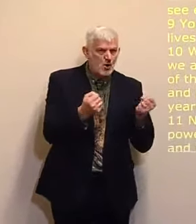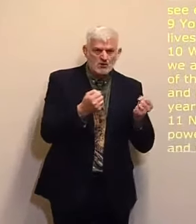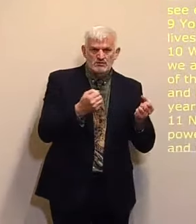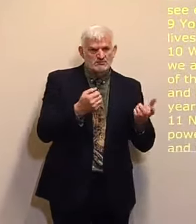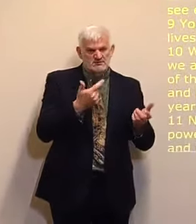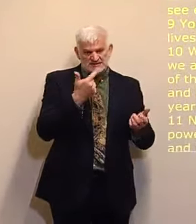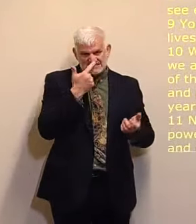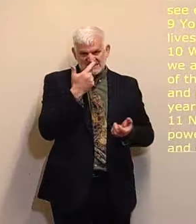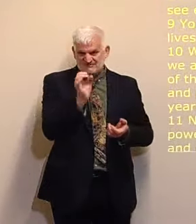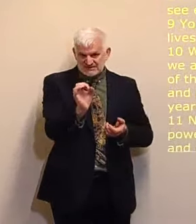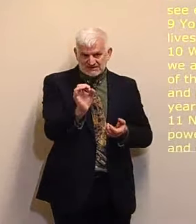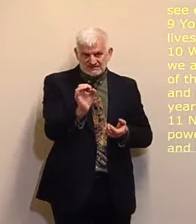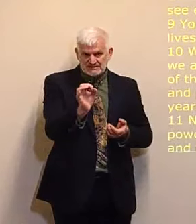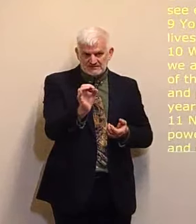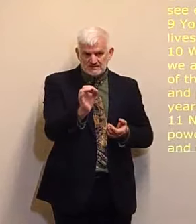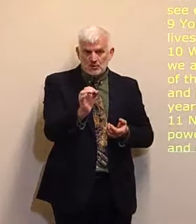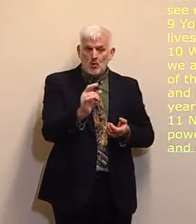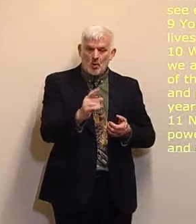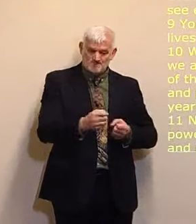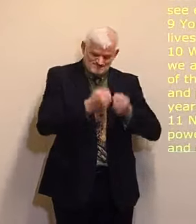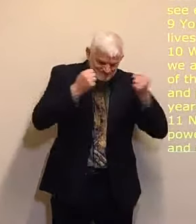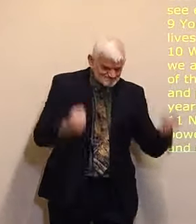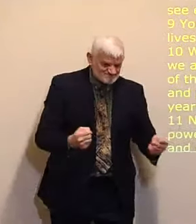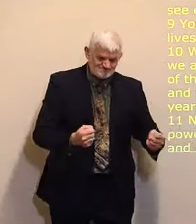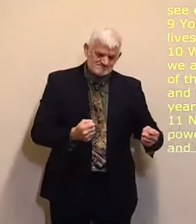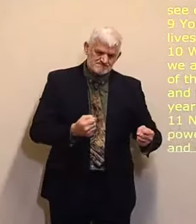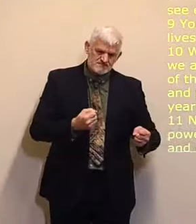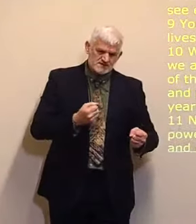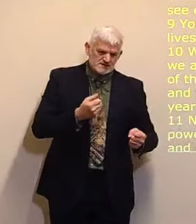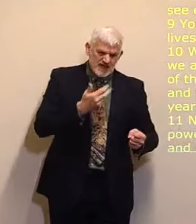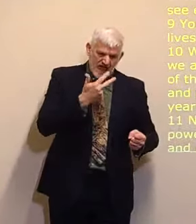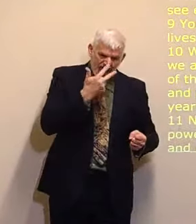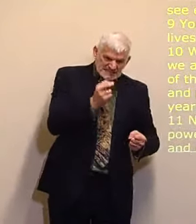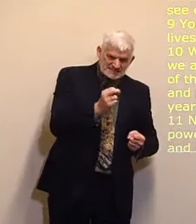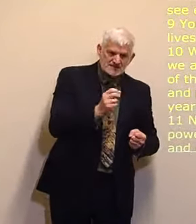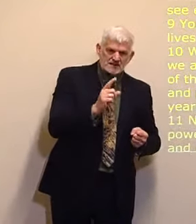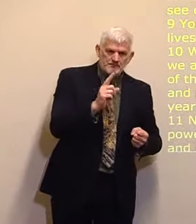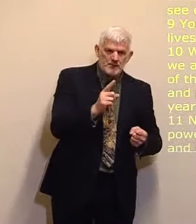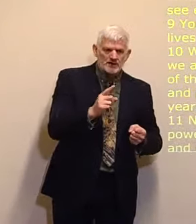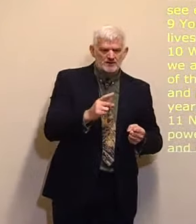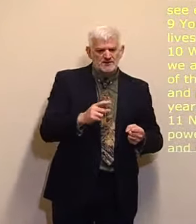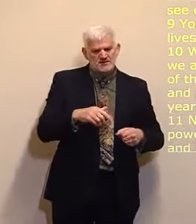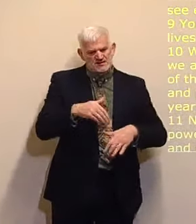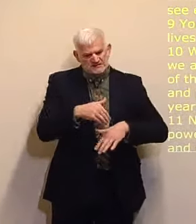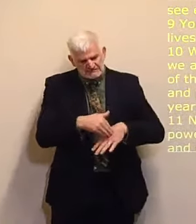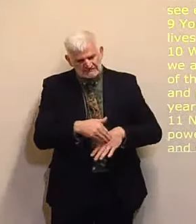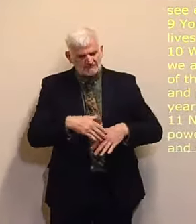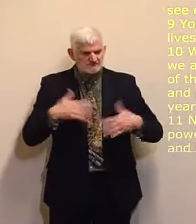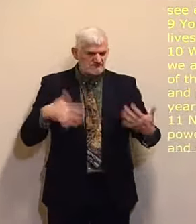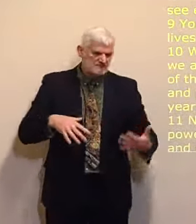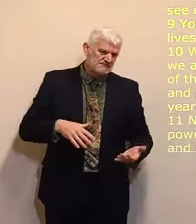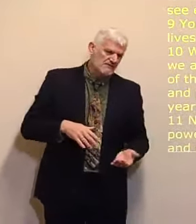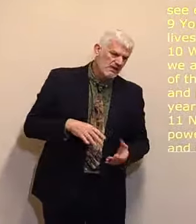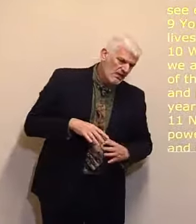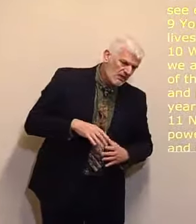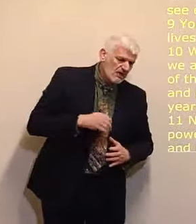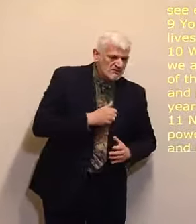be four school years Yet is there strength labor and sorrow For it is soon cut off